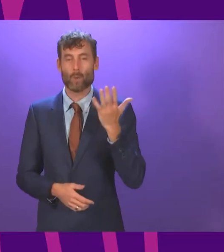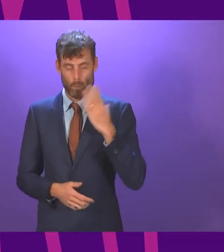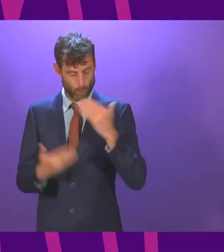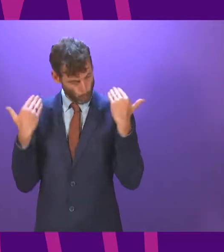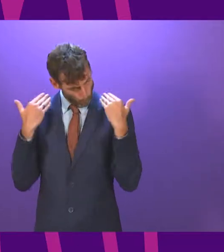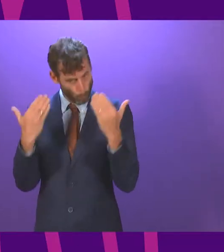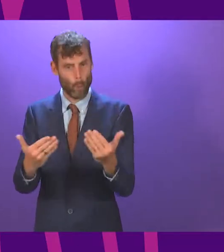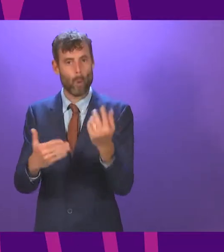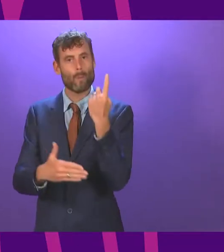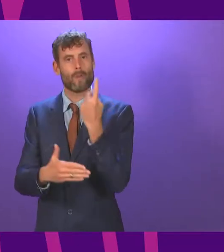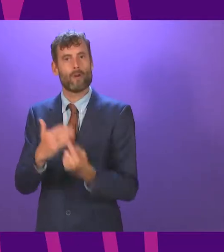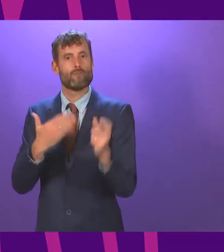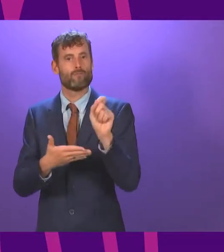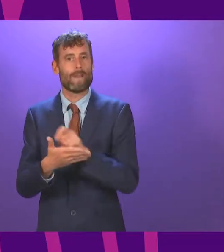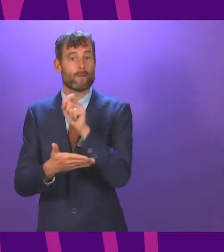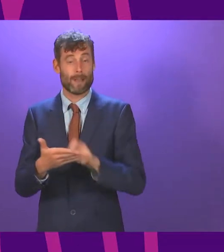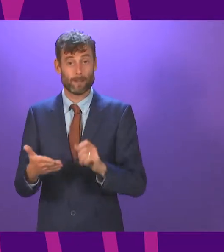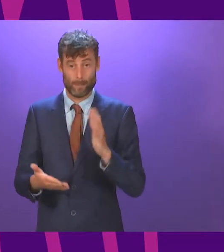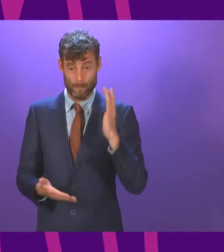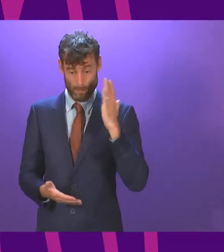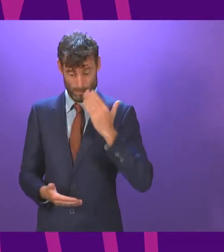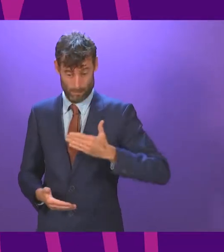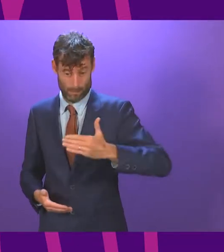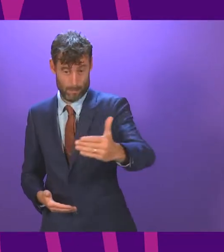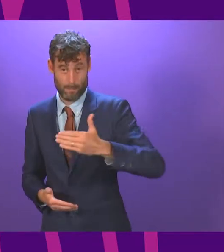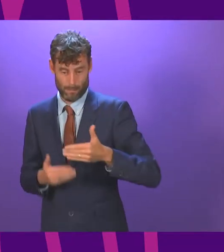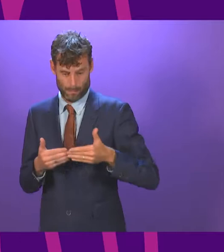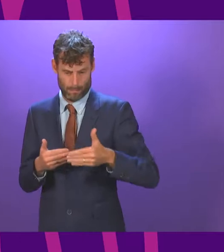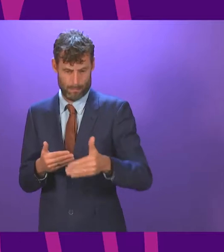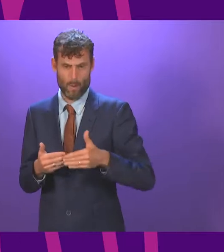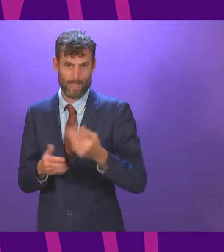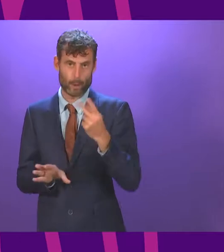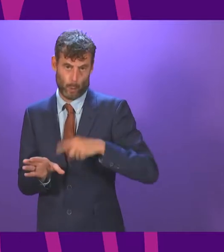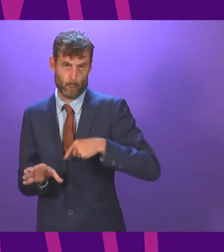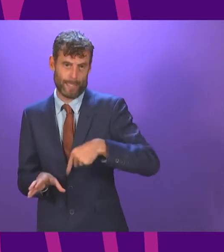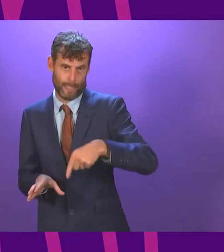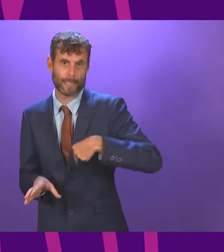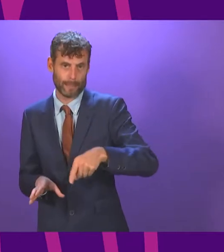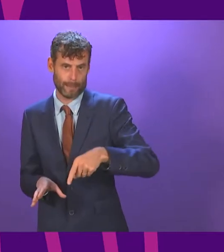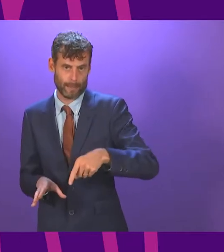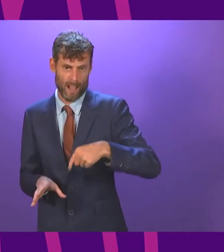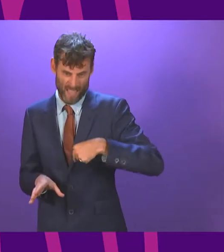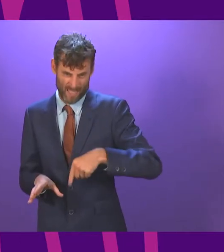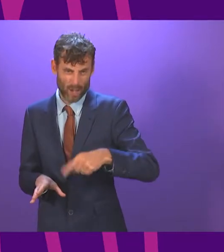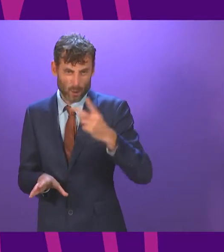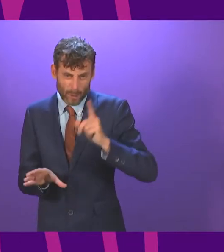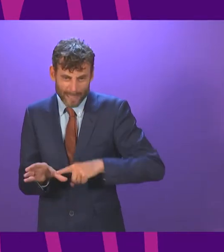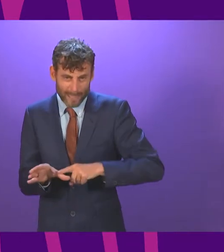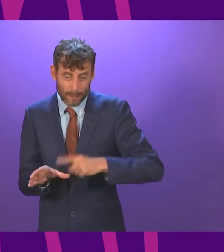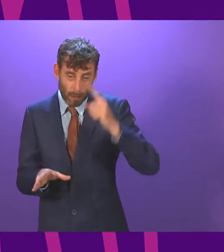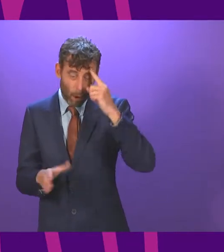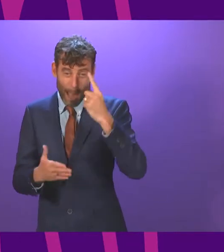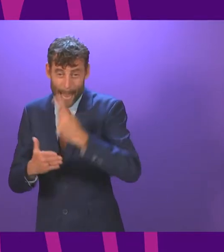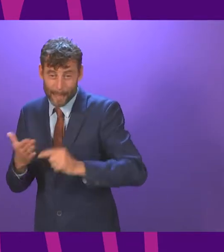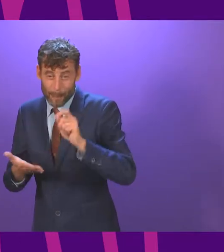referendum within the first half of the five-year parliamentary session. At a time when we should be focusing on COVID